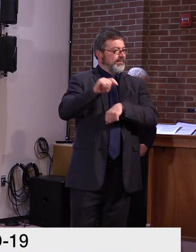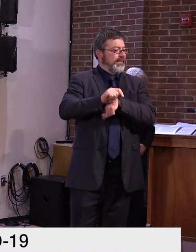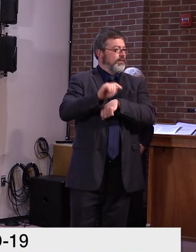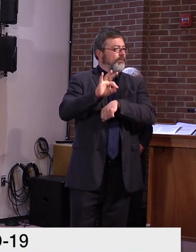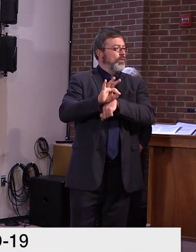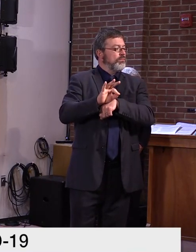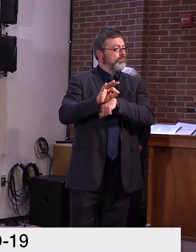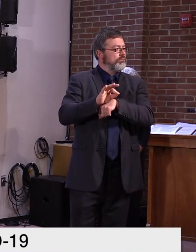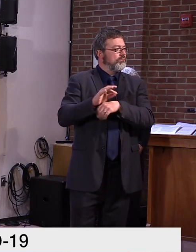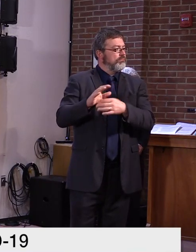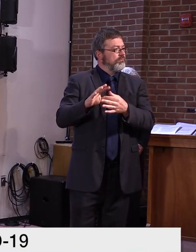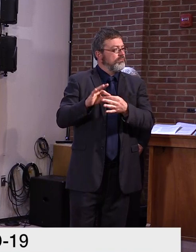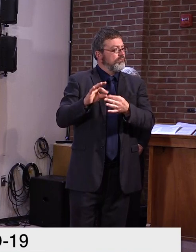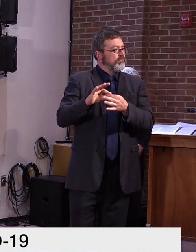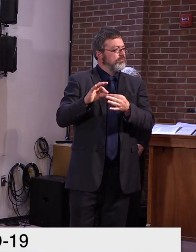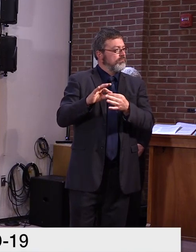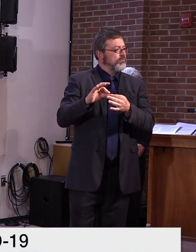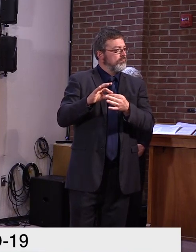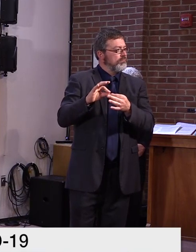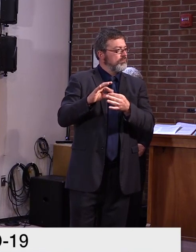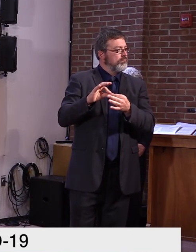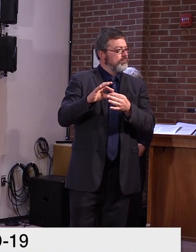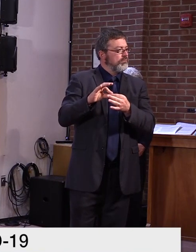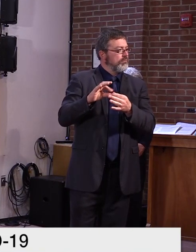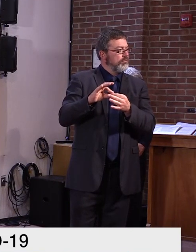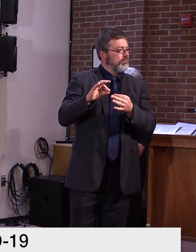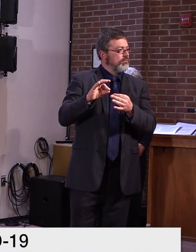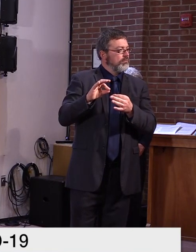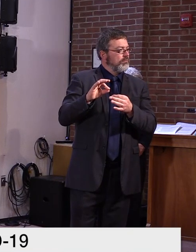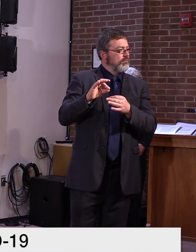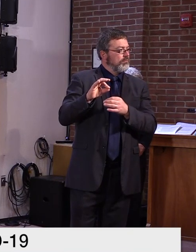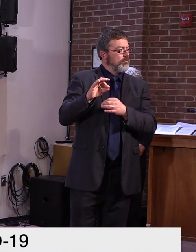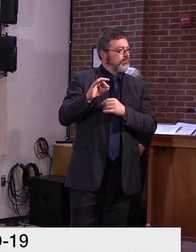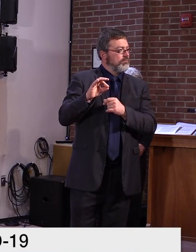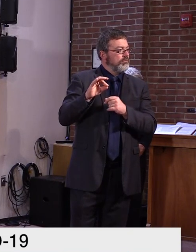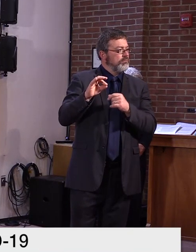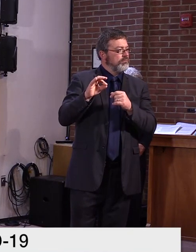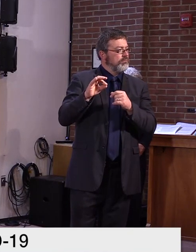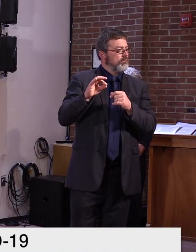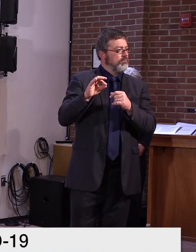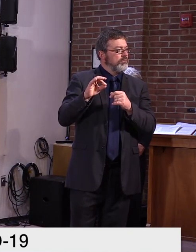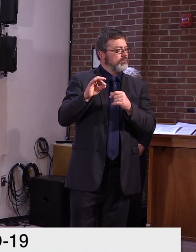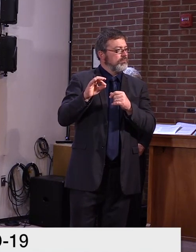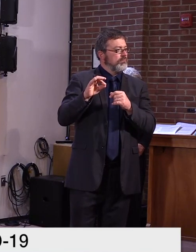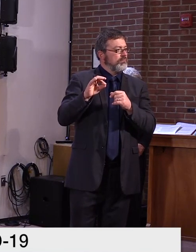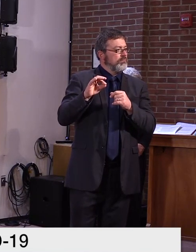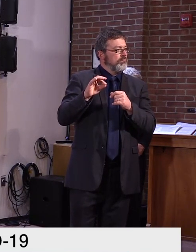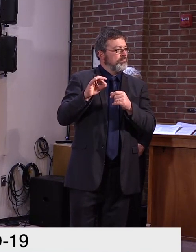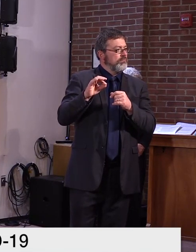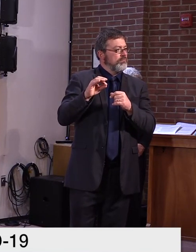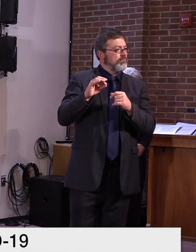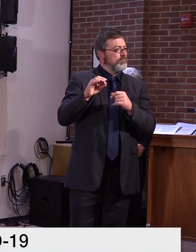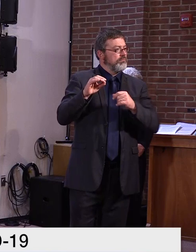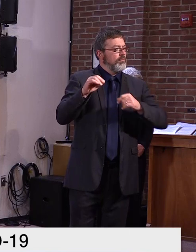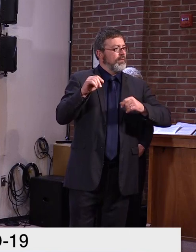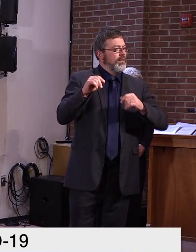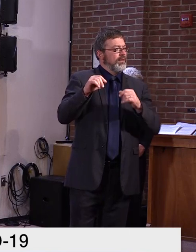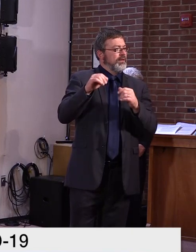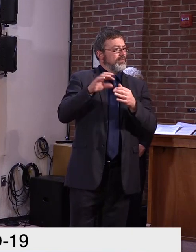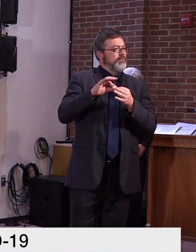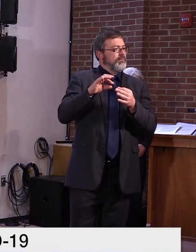a record of these removed books? Uh, and if so, is it available to the public or will it be?